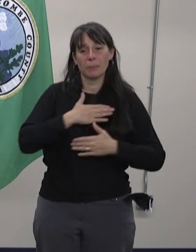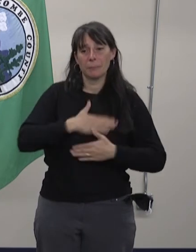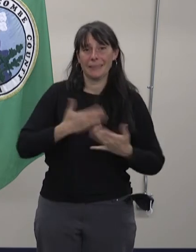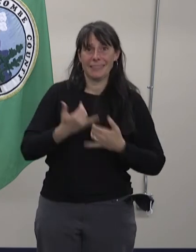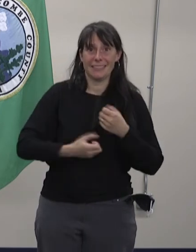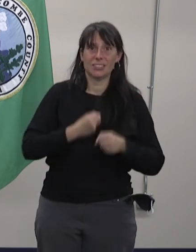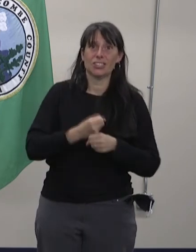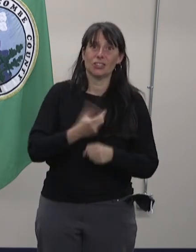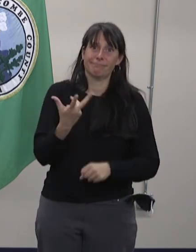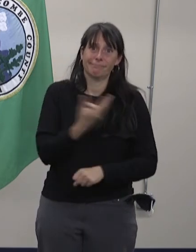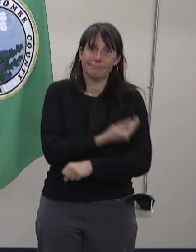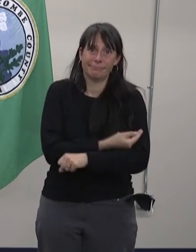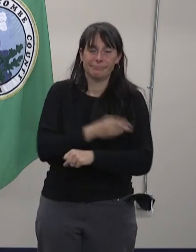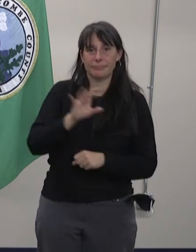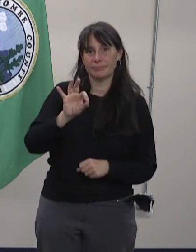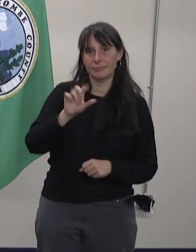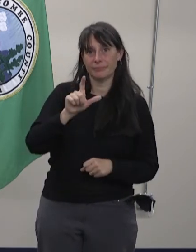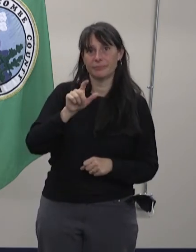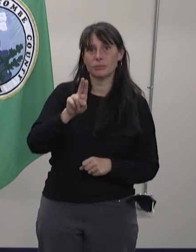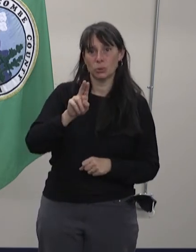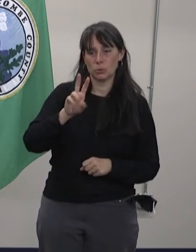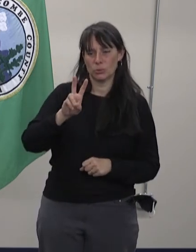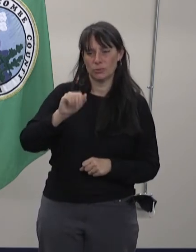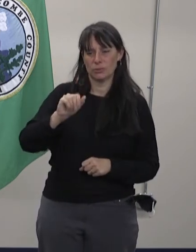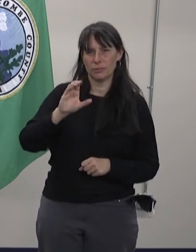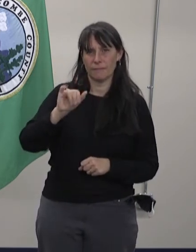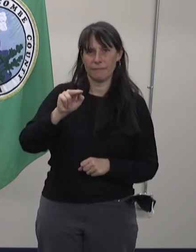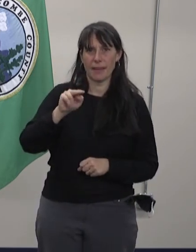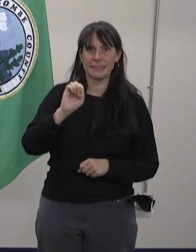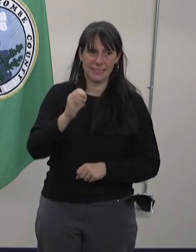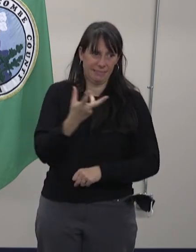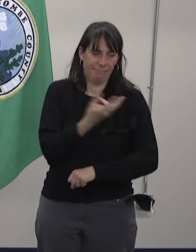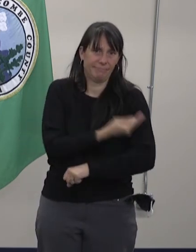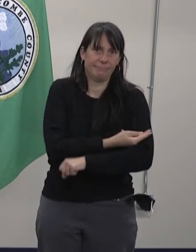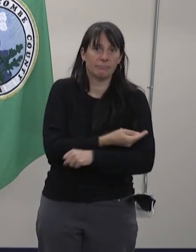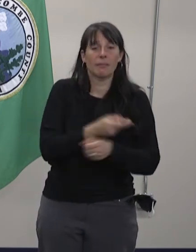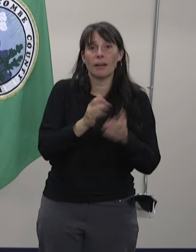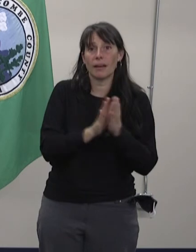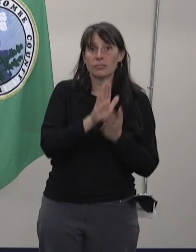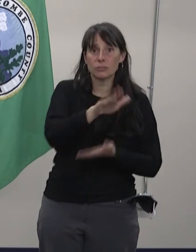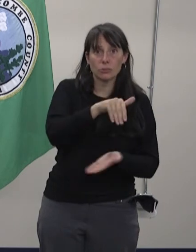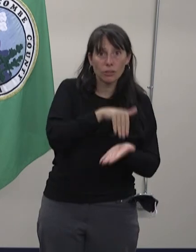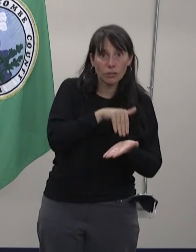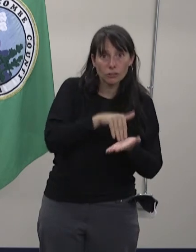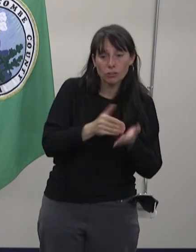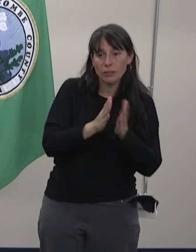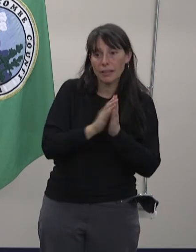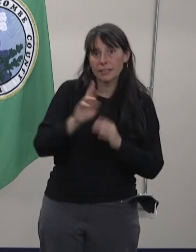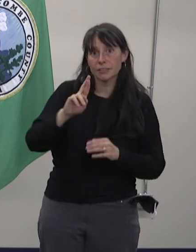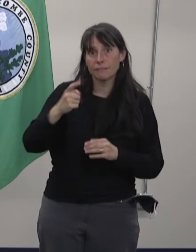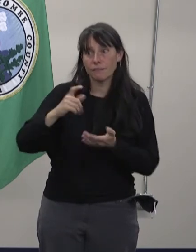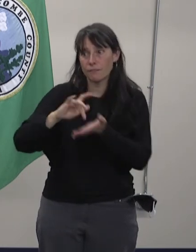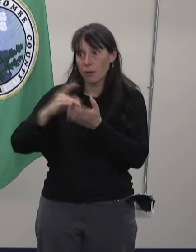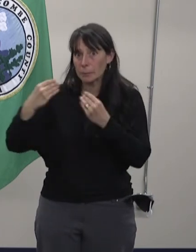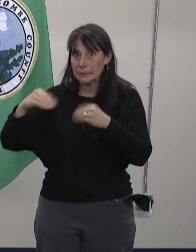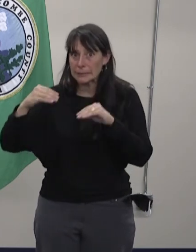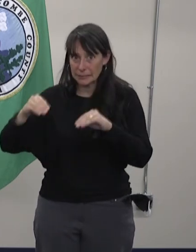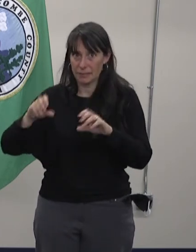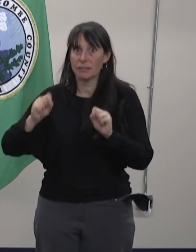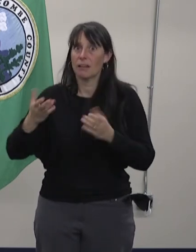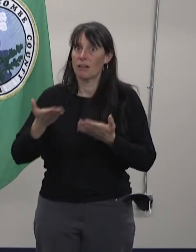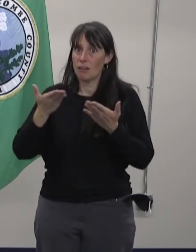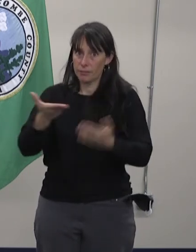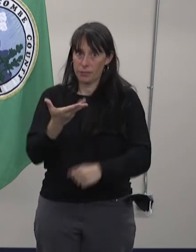Please ask your health care provider or your pharmacy about flu vaccine availability. This is one